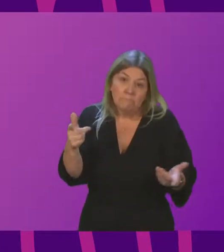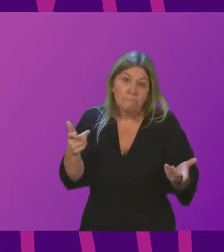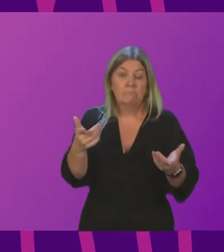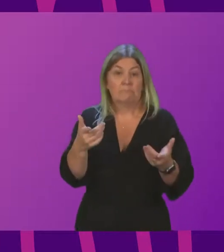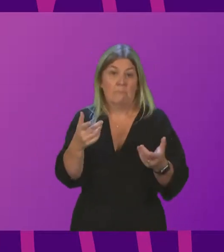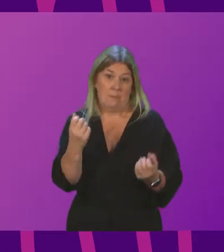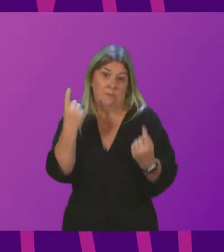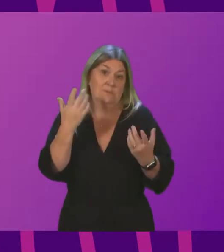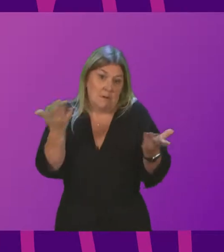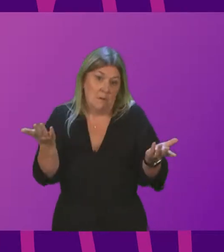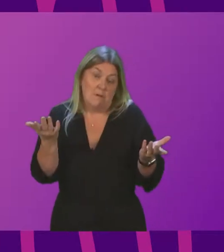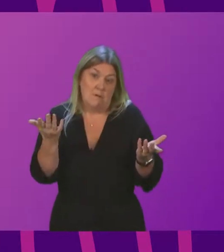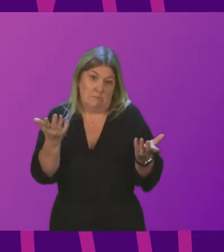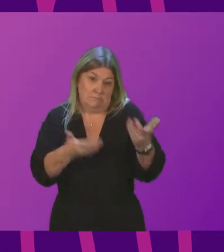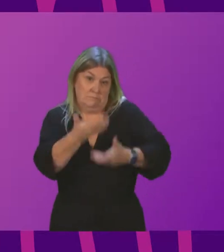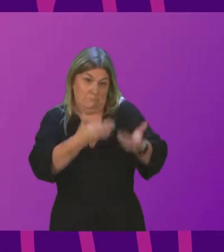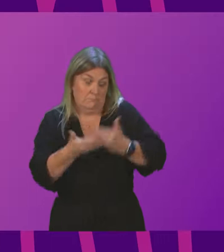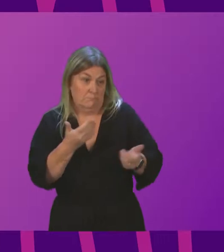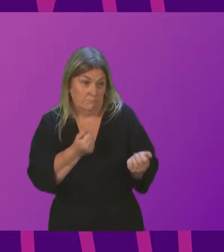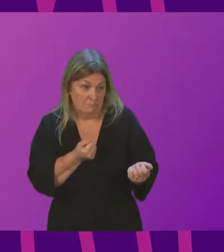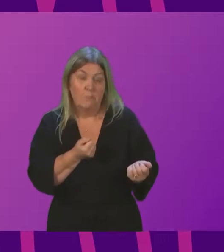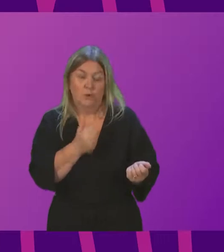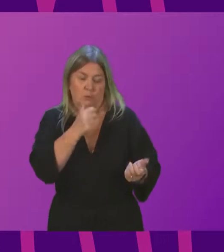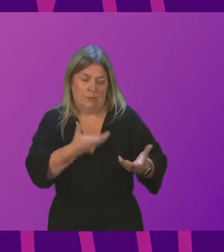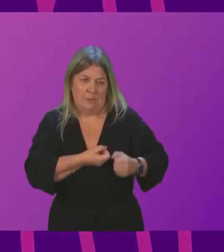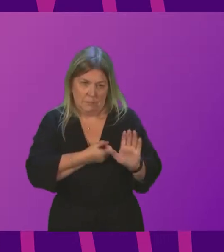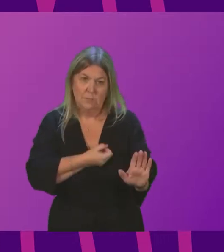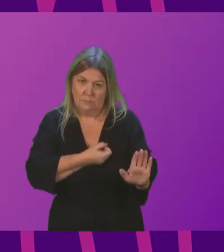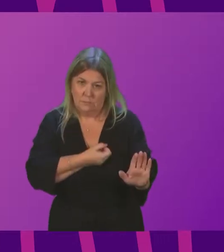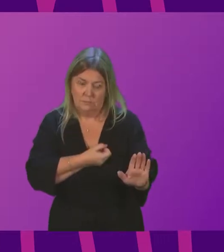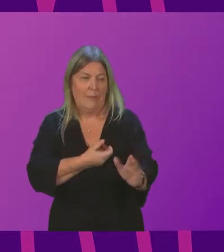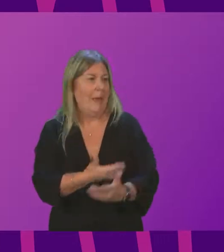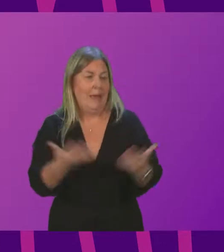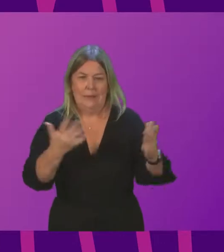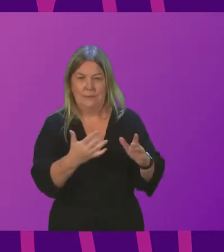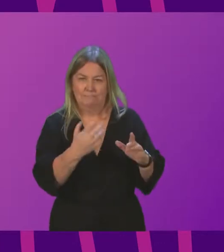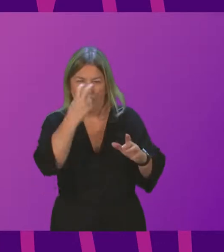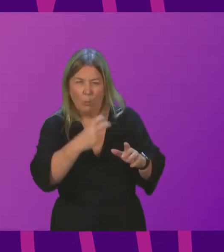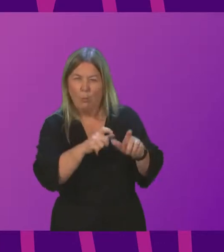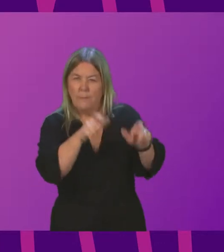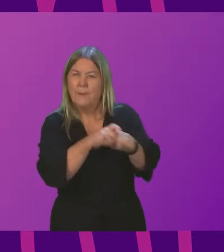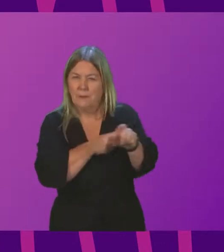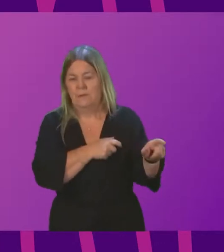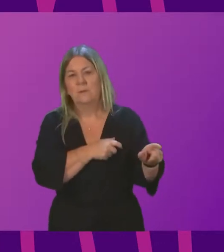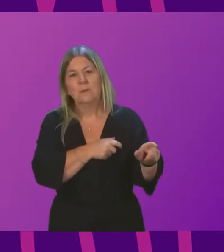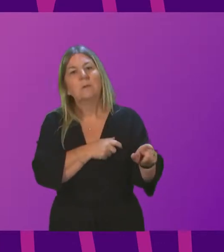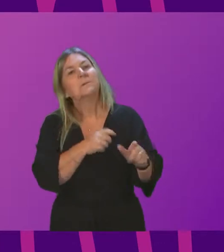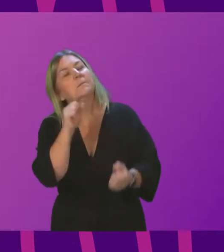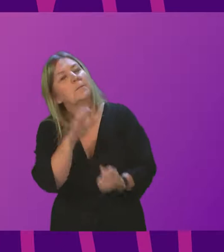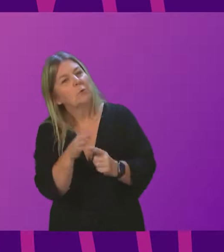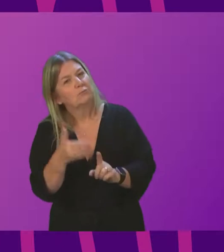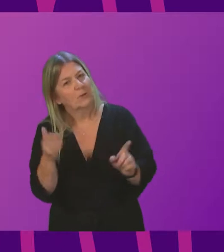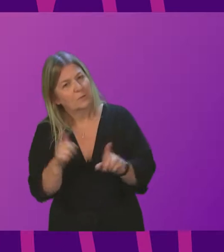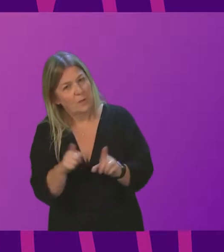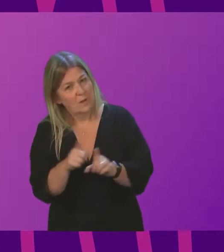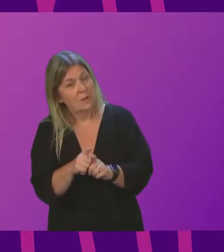that what has been recounted there is not acceptable for any elderly person, but I do think it is also important to recognise the huge